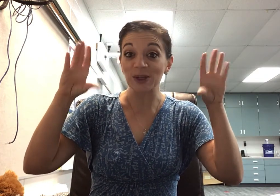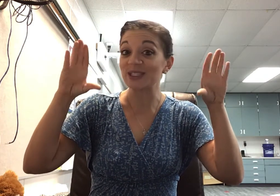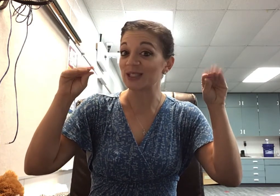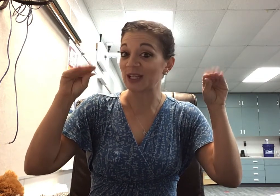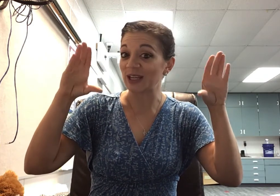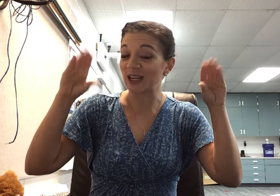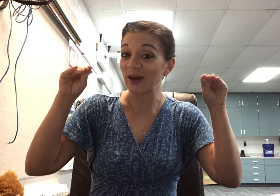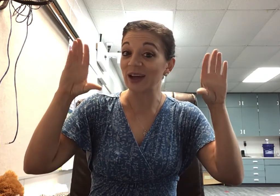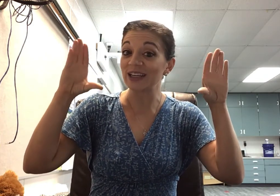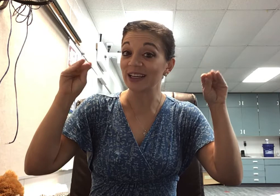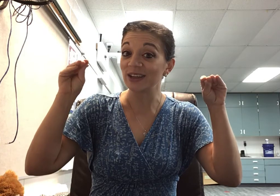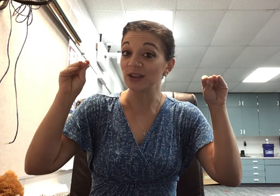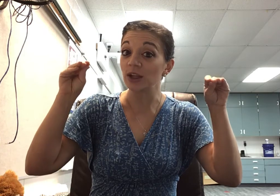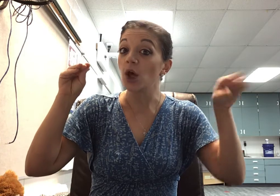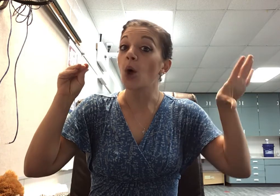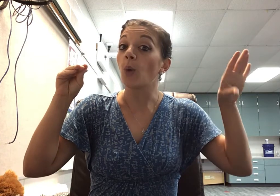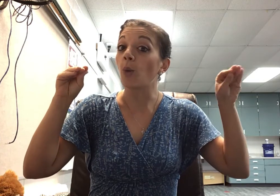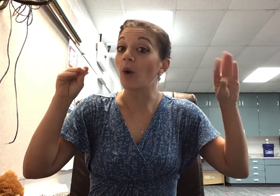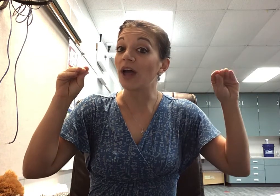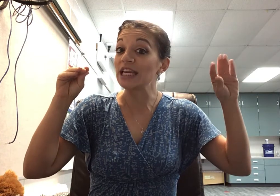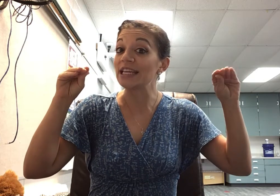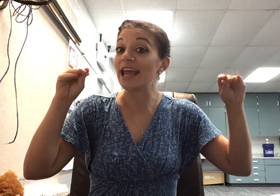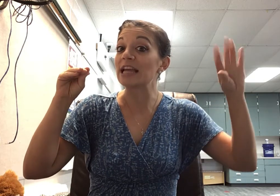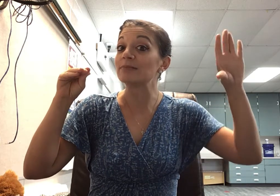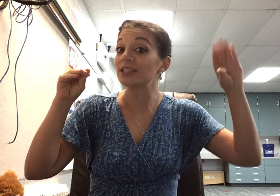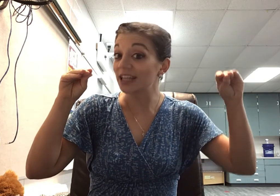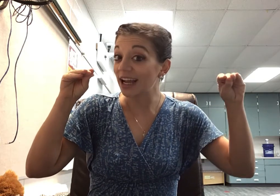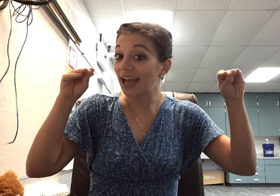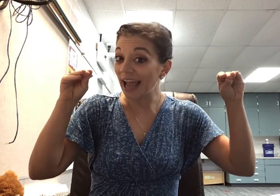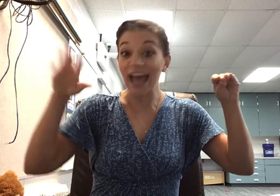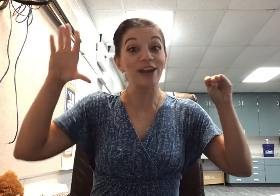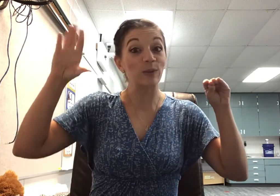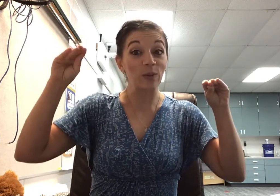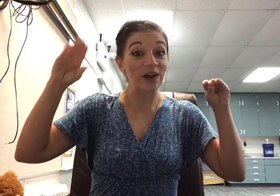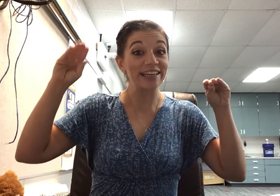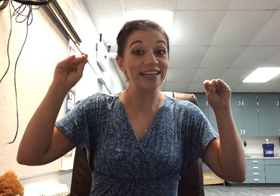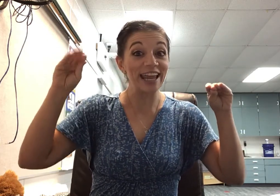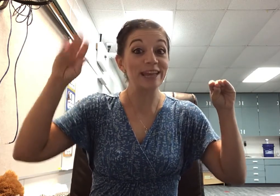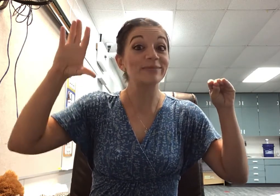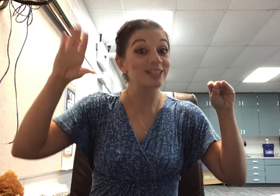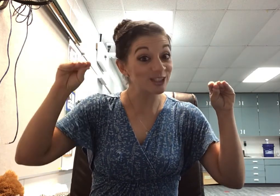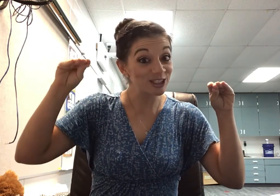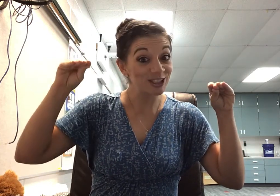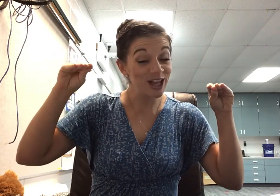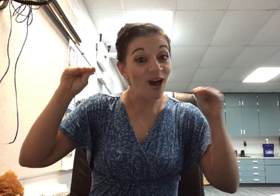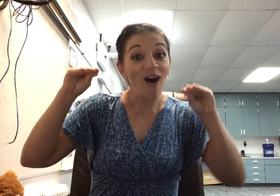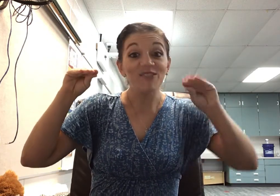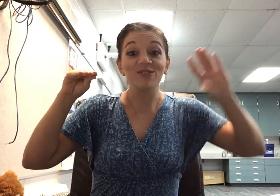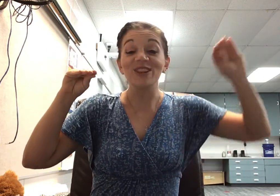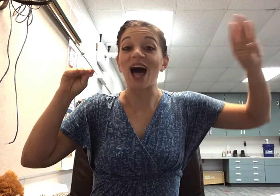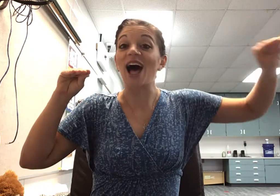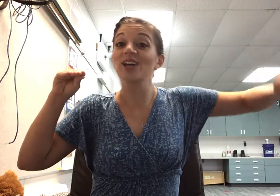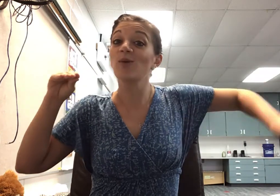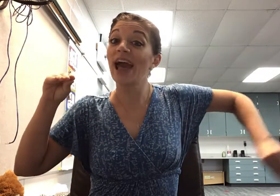sitting on a hill. One named and one named. Fly away.